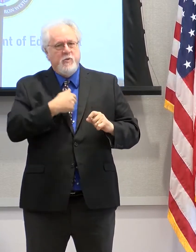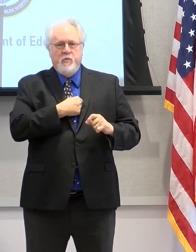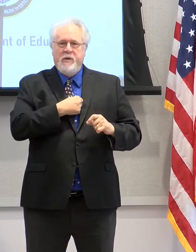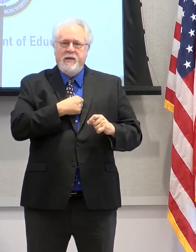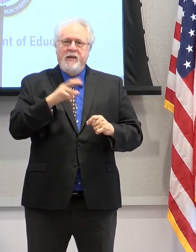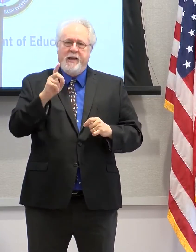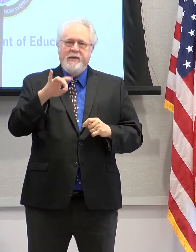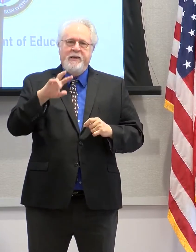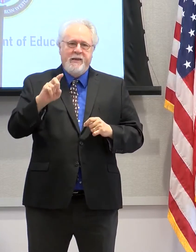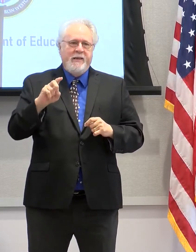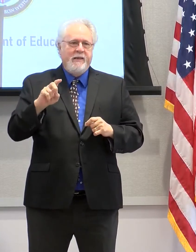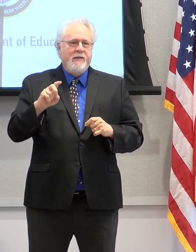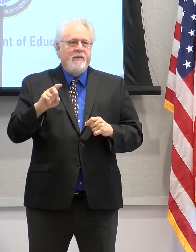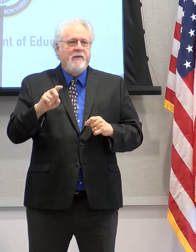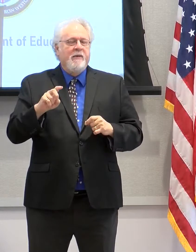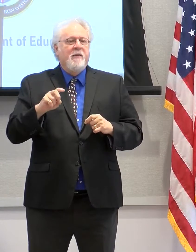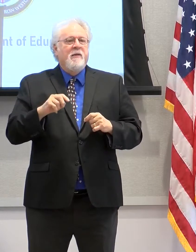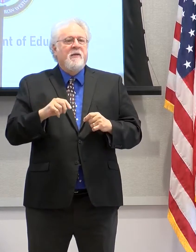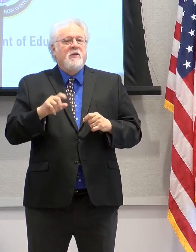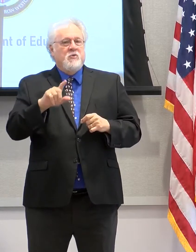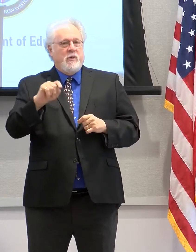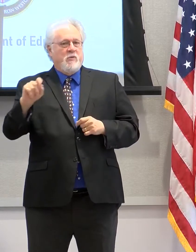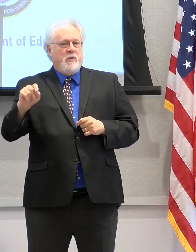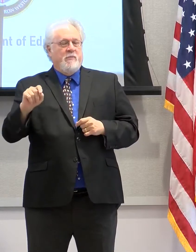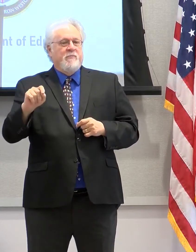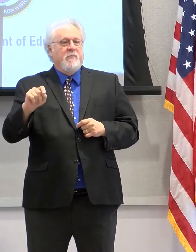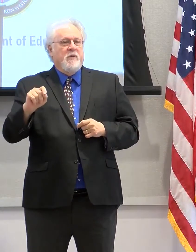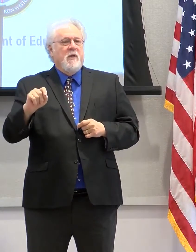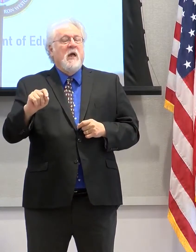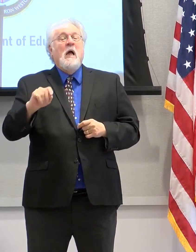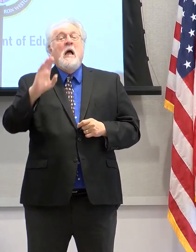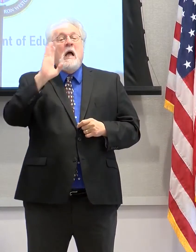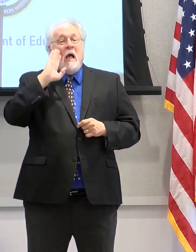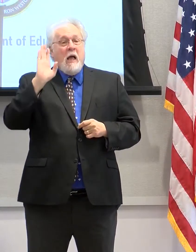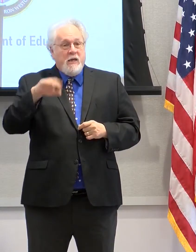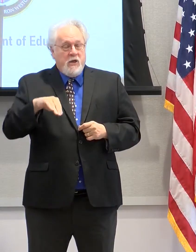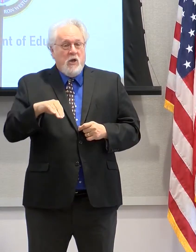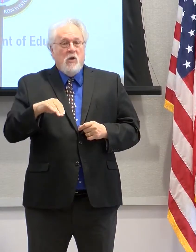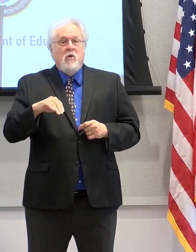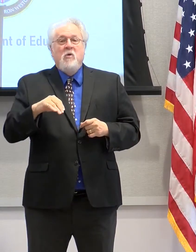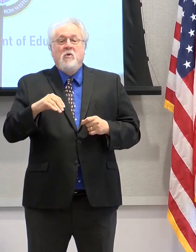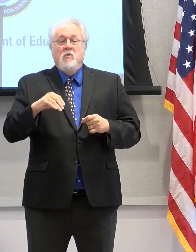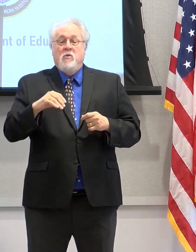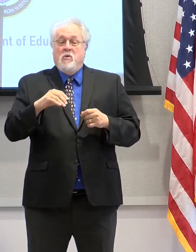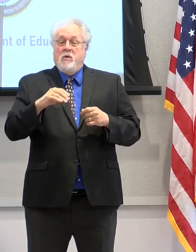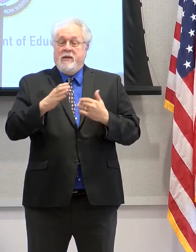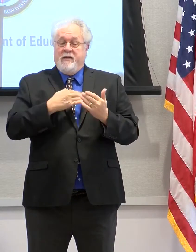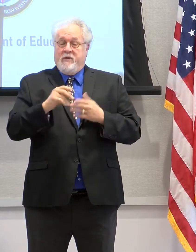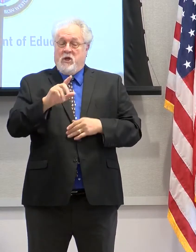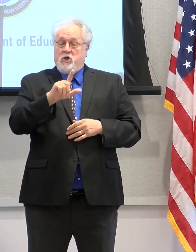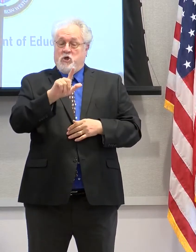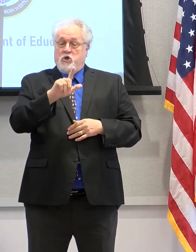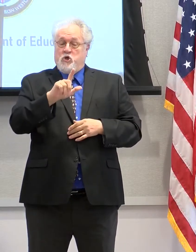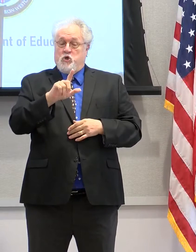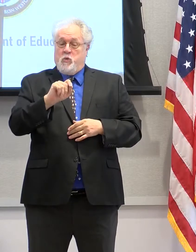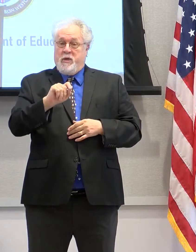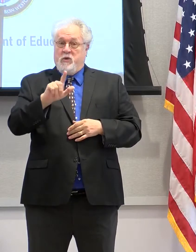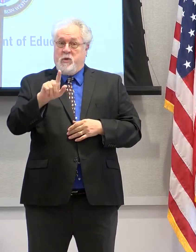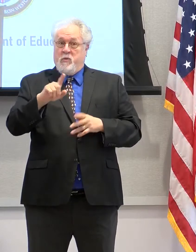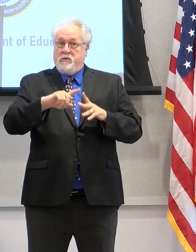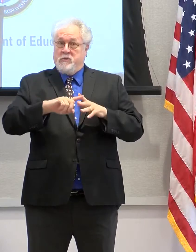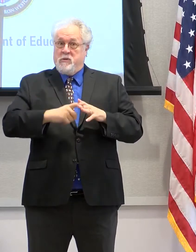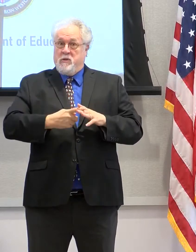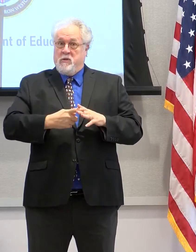did things in 2020. And I know that even as 2021 is in full effect,